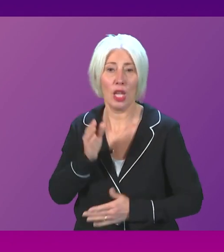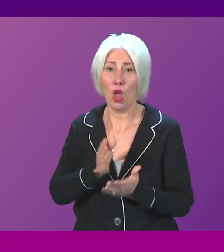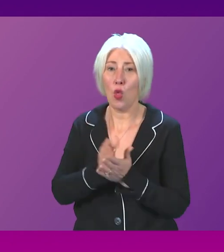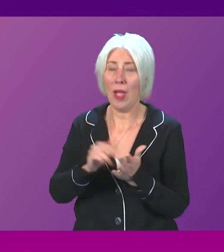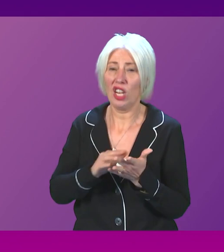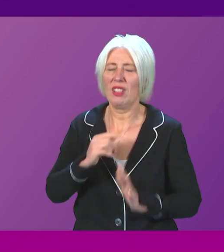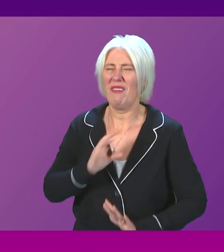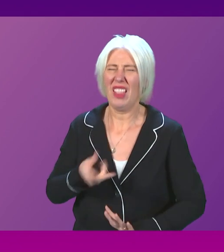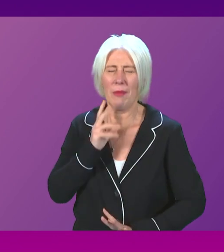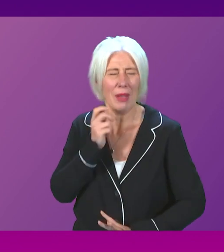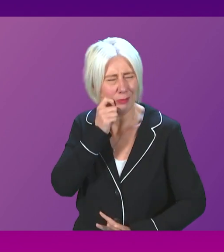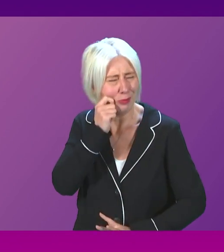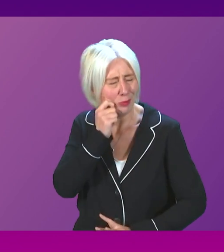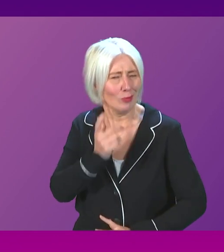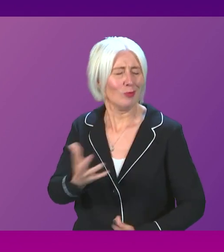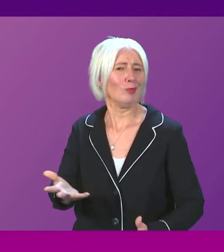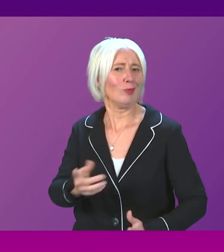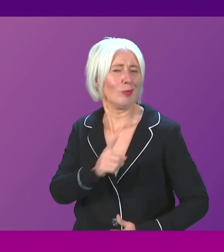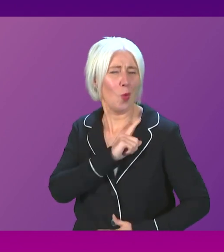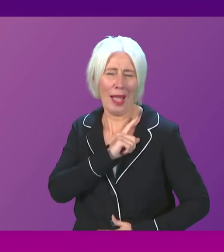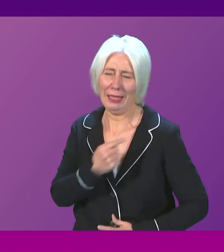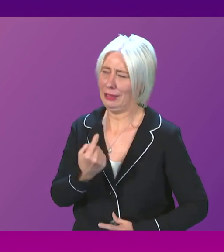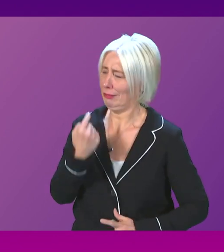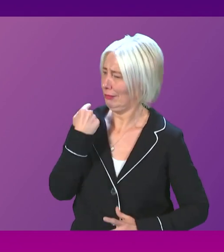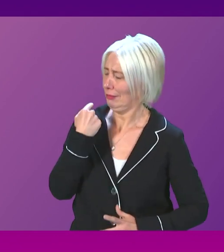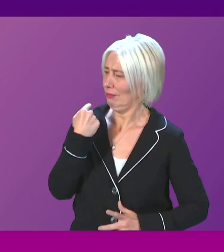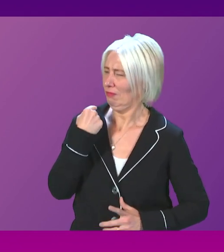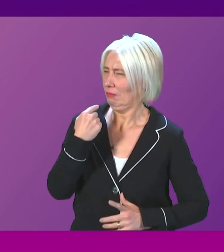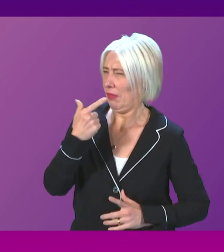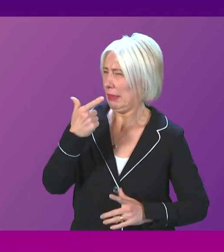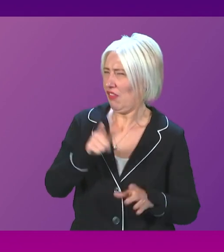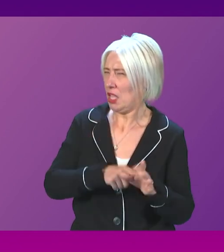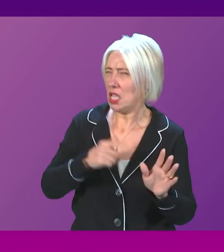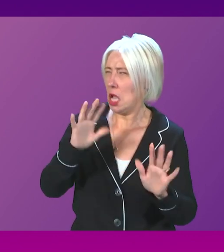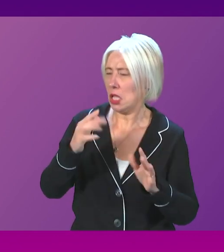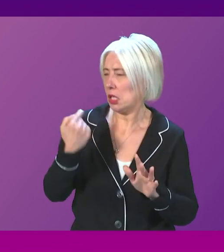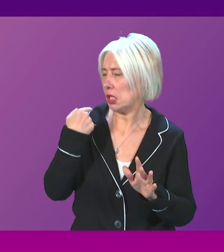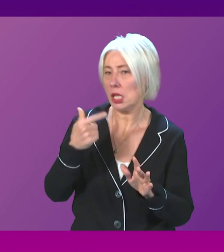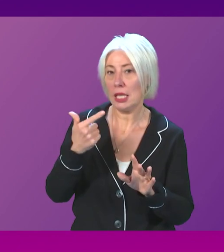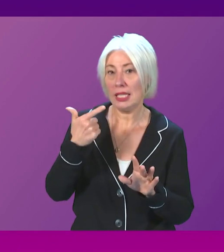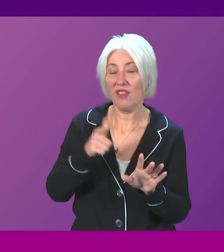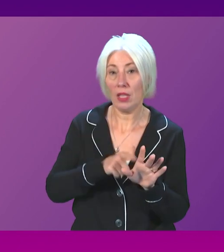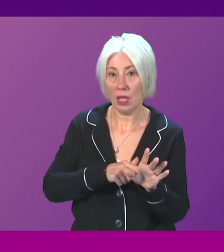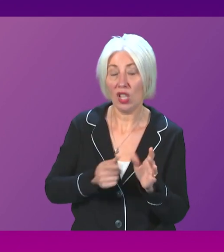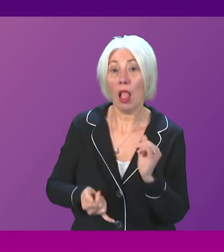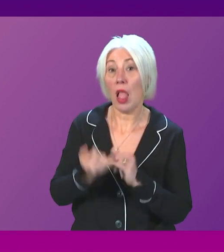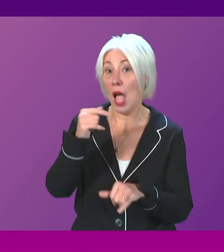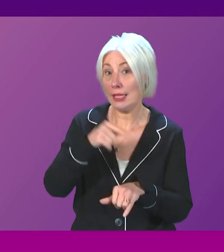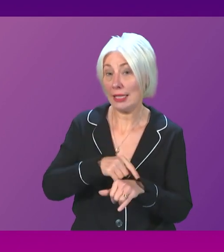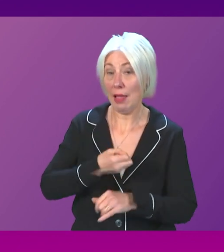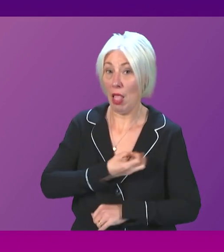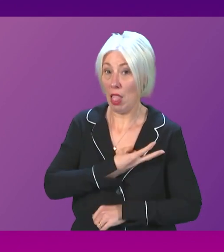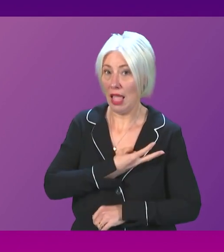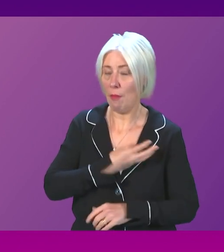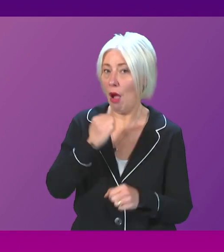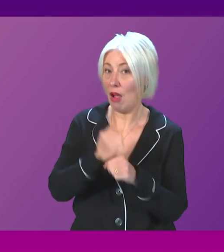a bit galling. In the last, I think just the seven years or so of the last time there was a Labour Government in